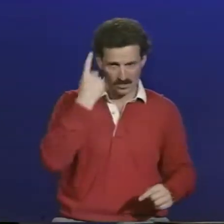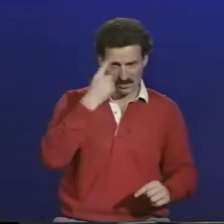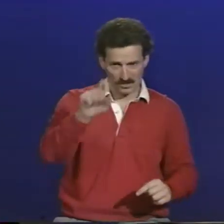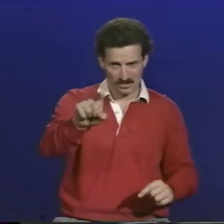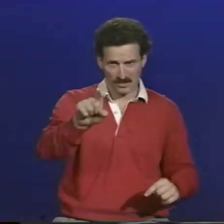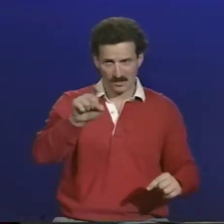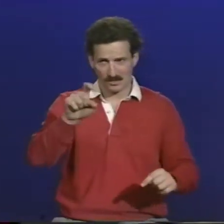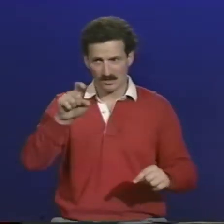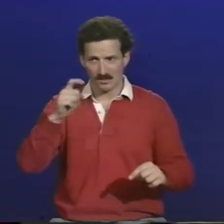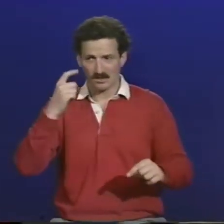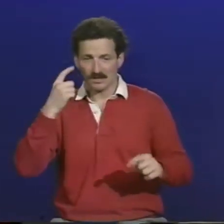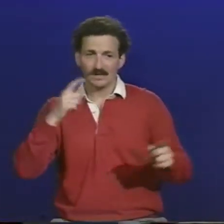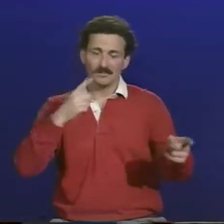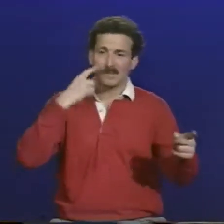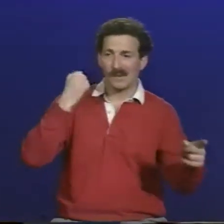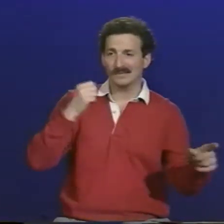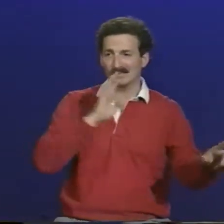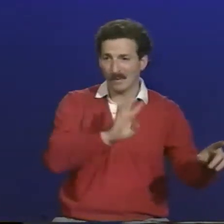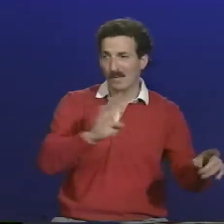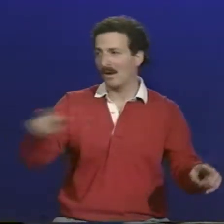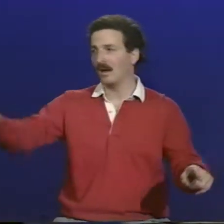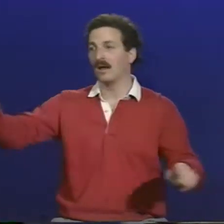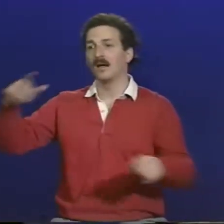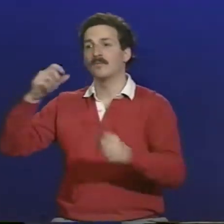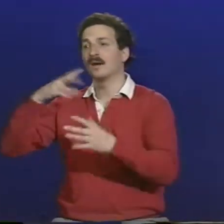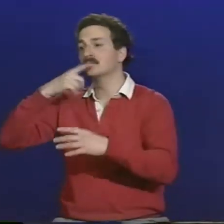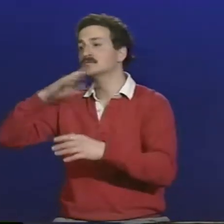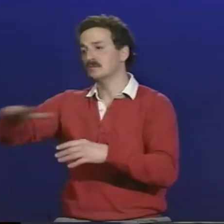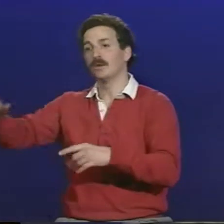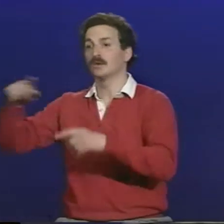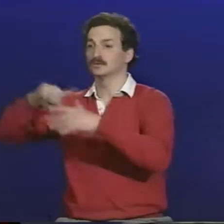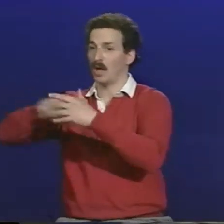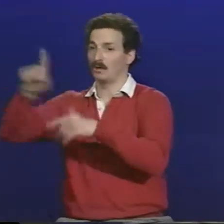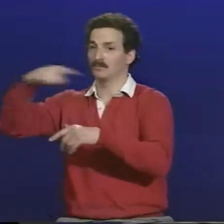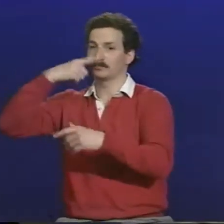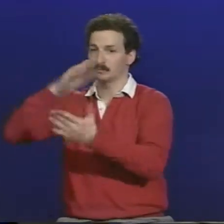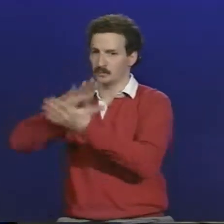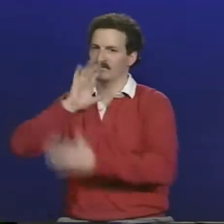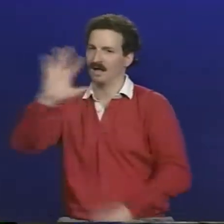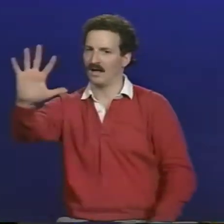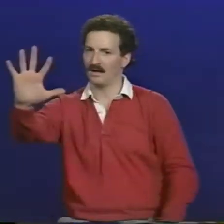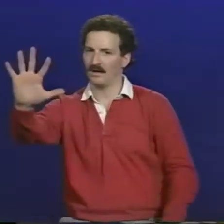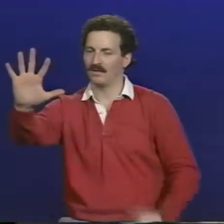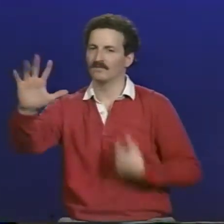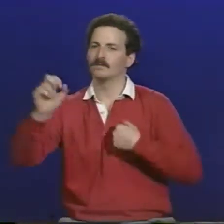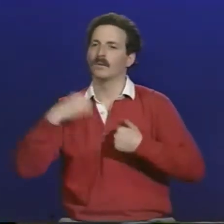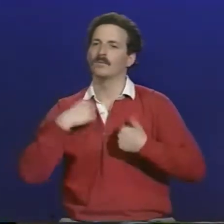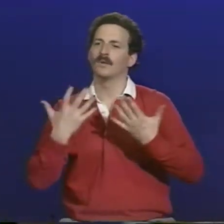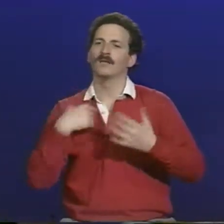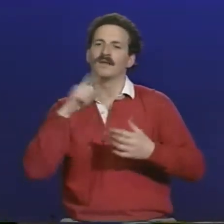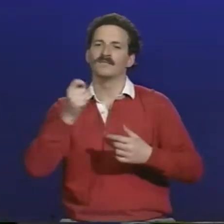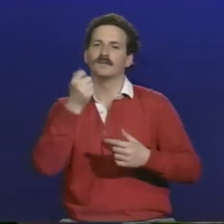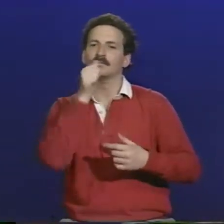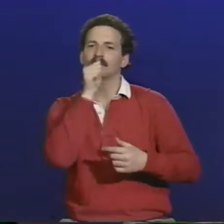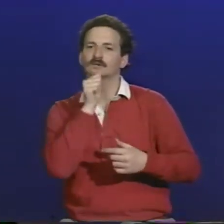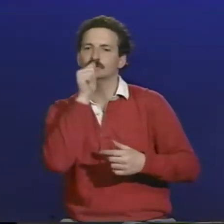don't know if maybe it's some sort of age-appropriate thing, because he is only four years old, my child. And the other child I was talking about in the public school is five years old.